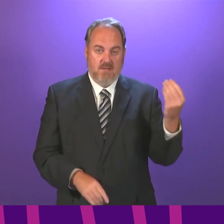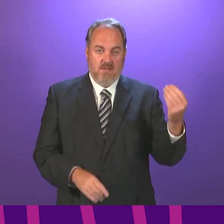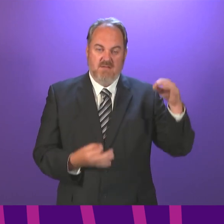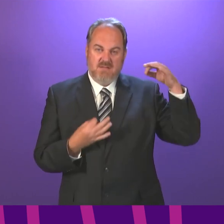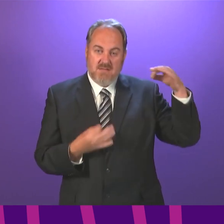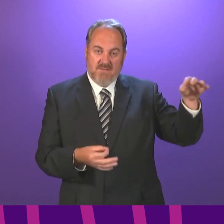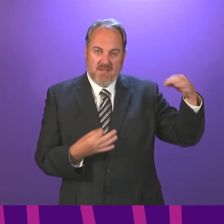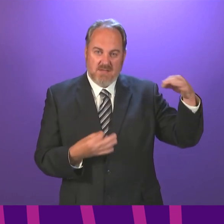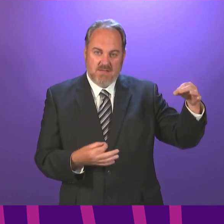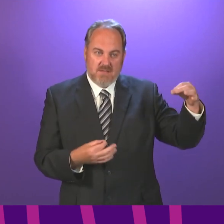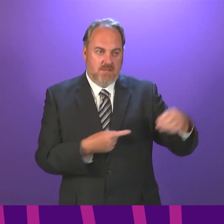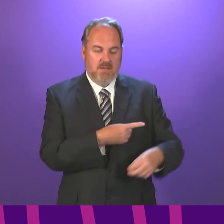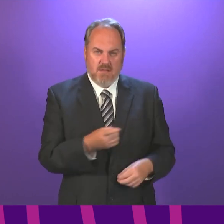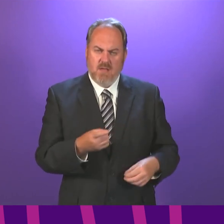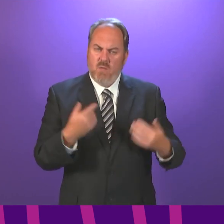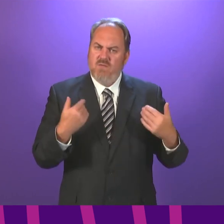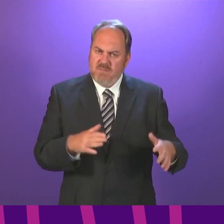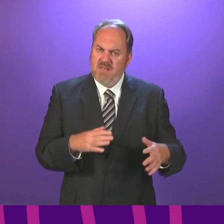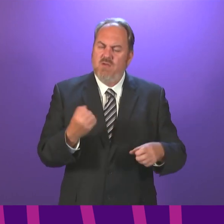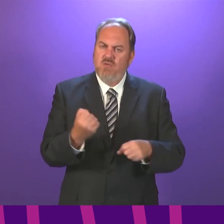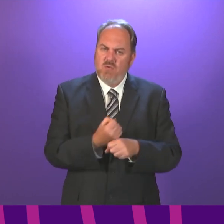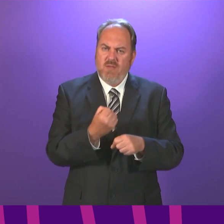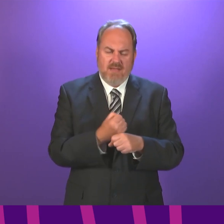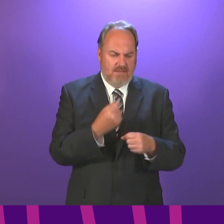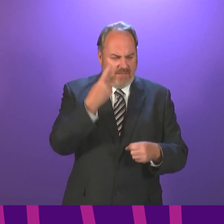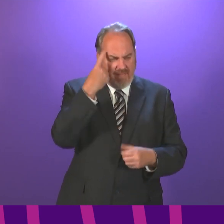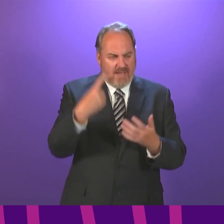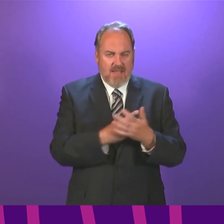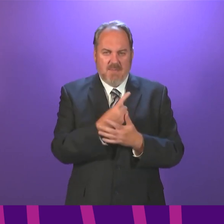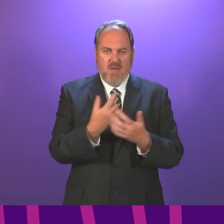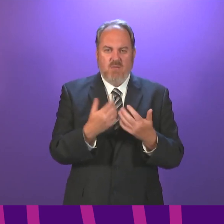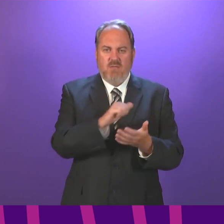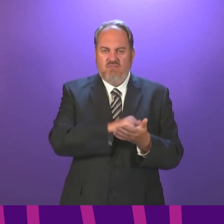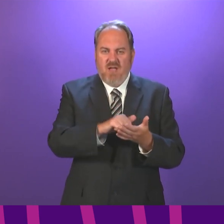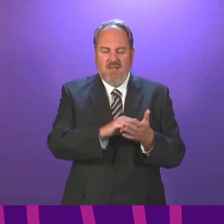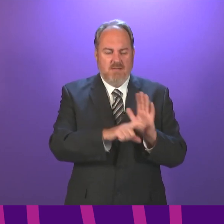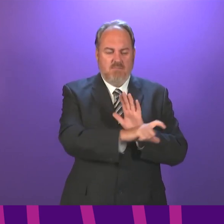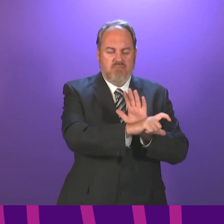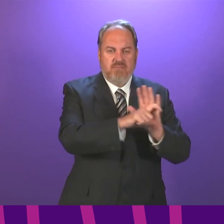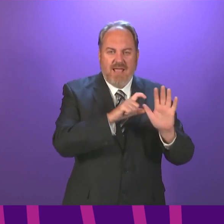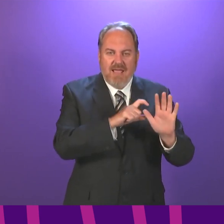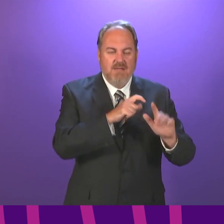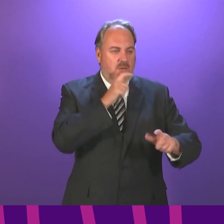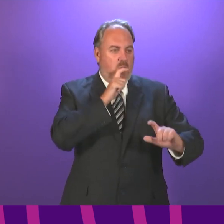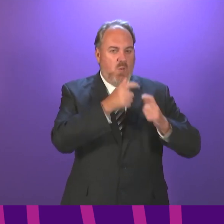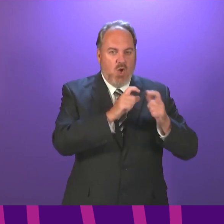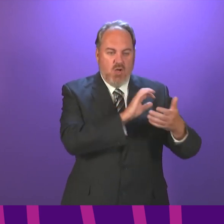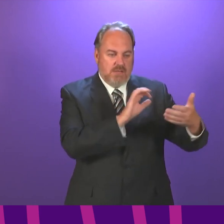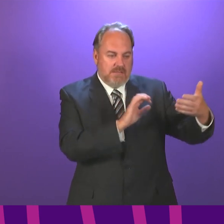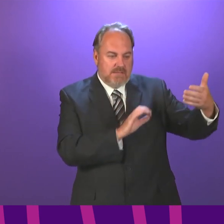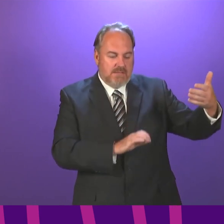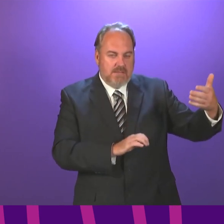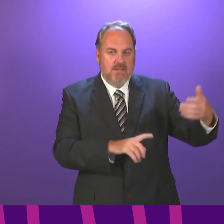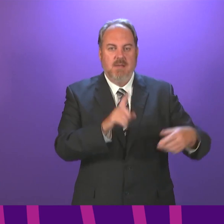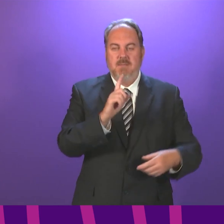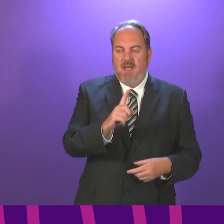certification, have also been working on the wording and the branding of things like that as well. The question is about the use